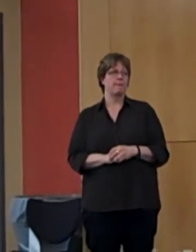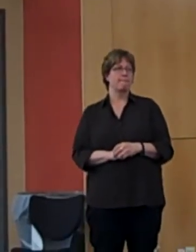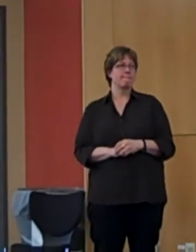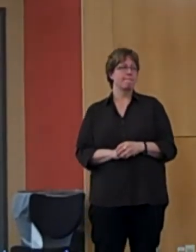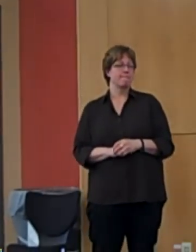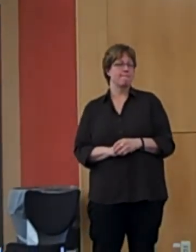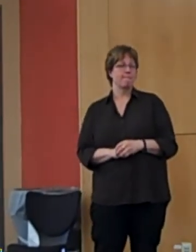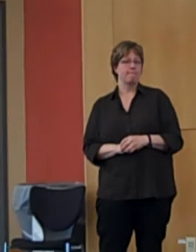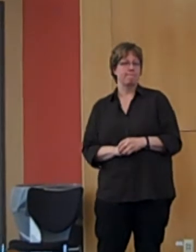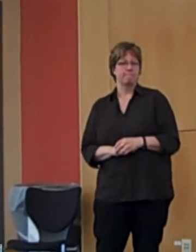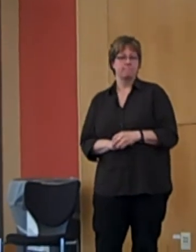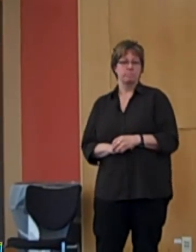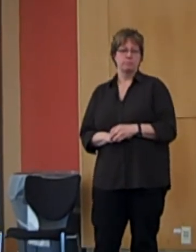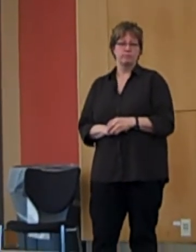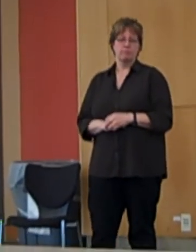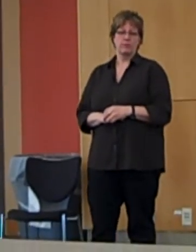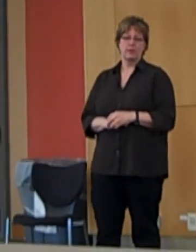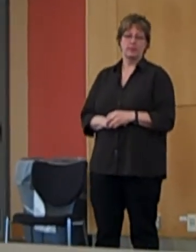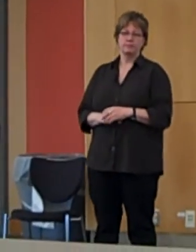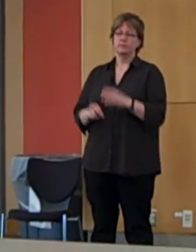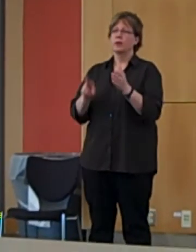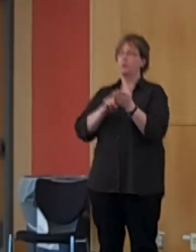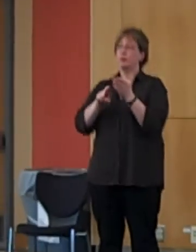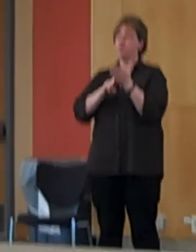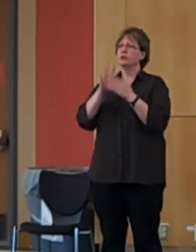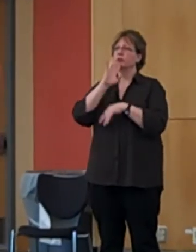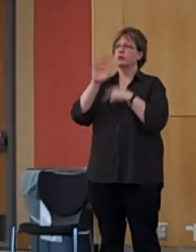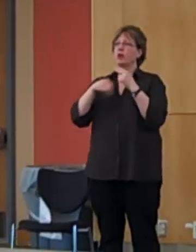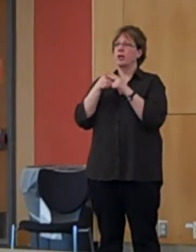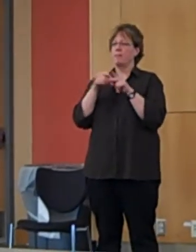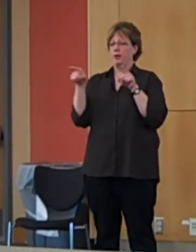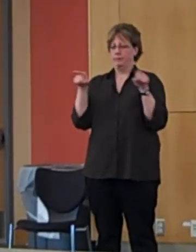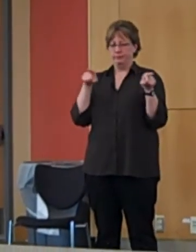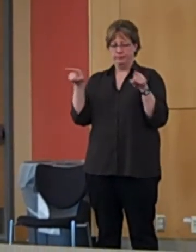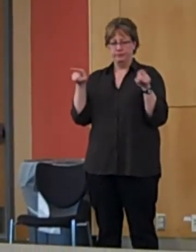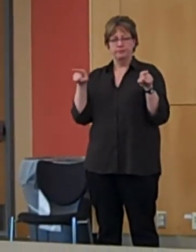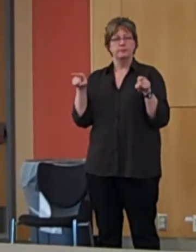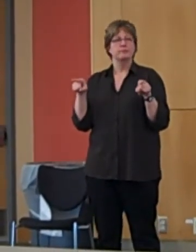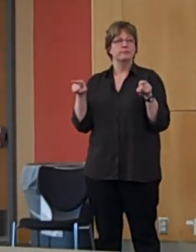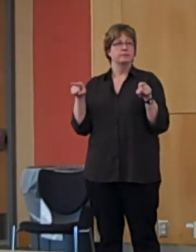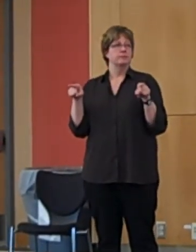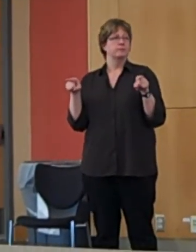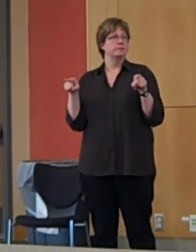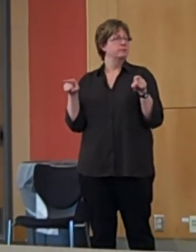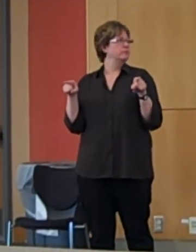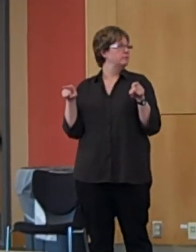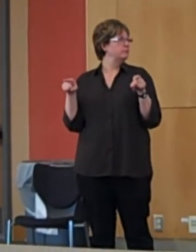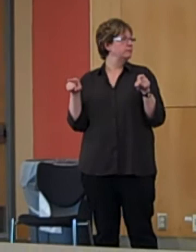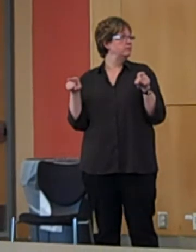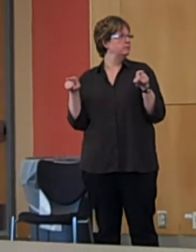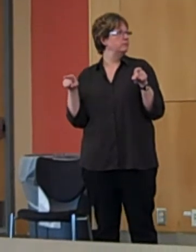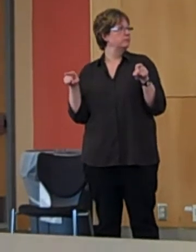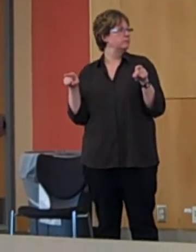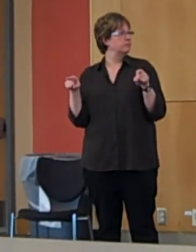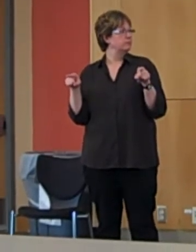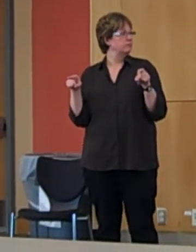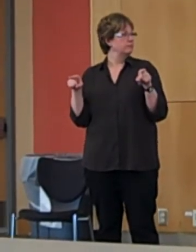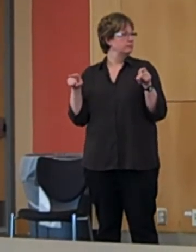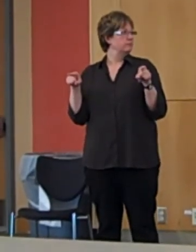scholarly literature on the respective efficacies of each approach, such as those conclusions demonstrated in both studies